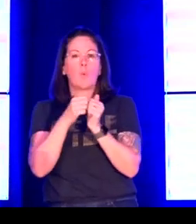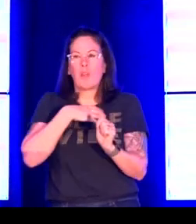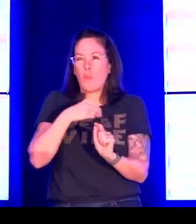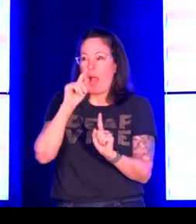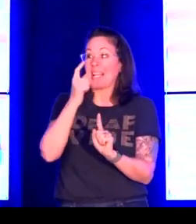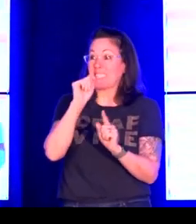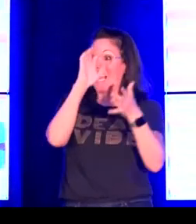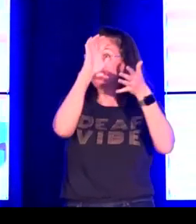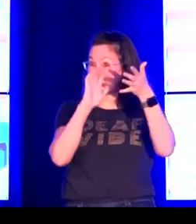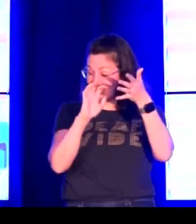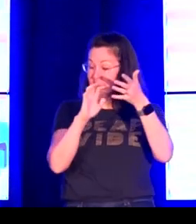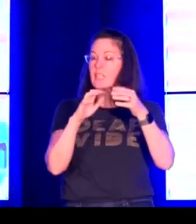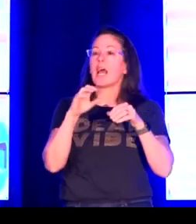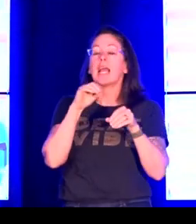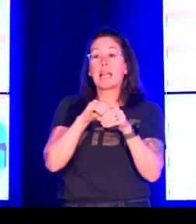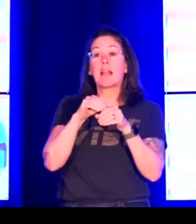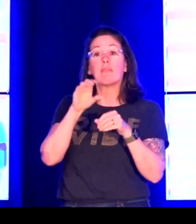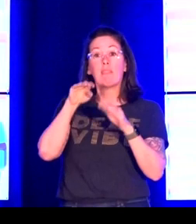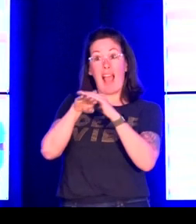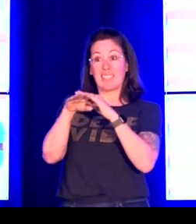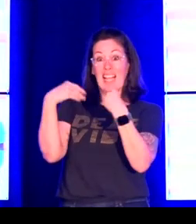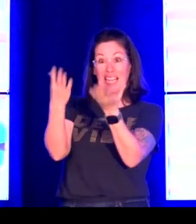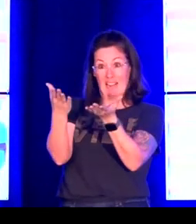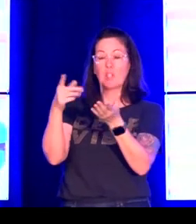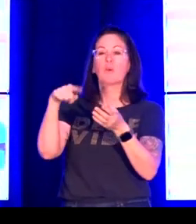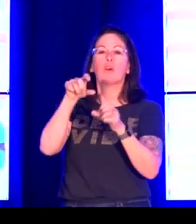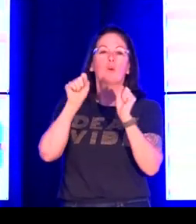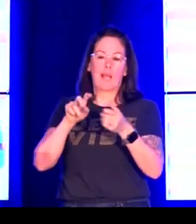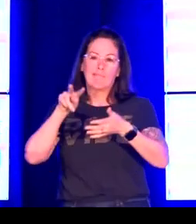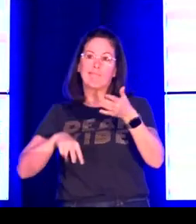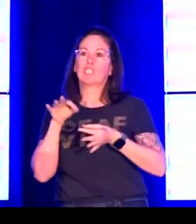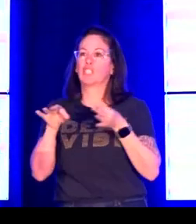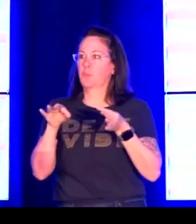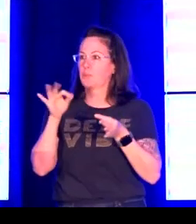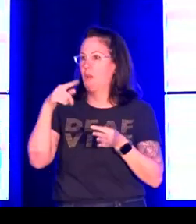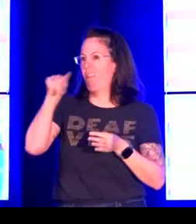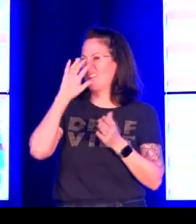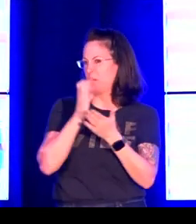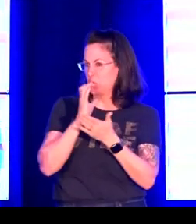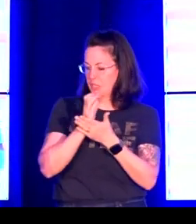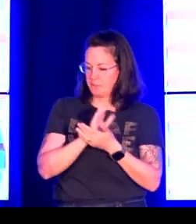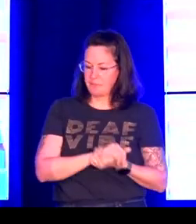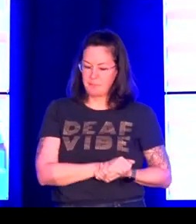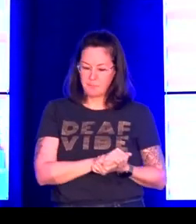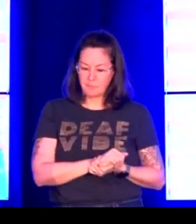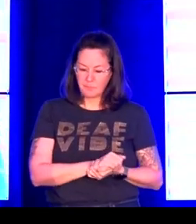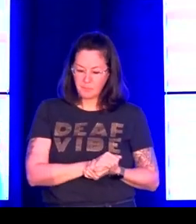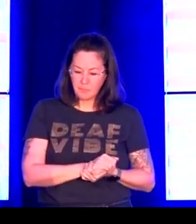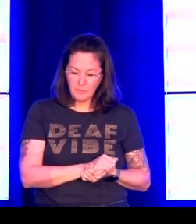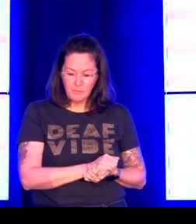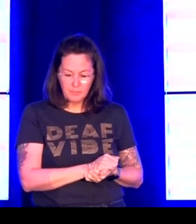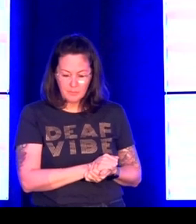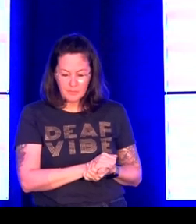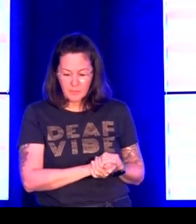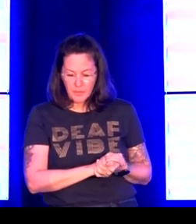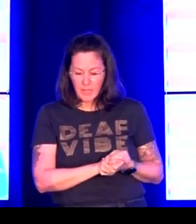The slides are typically dark with light-colored text, and